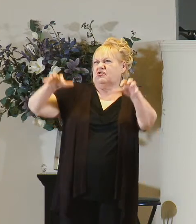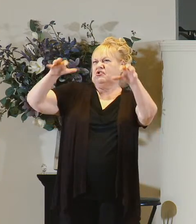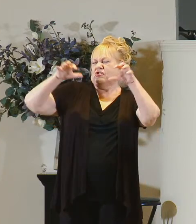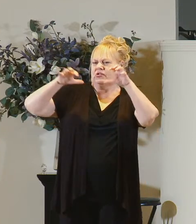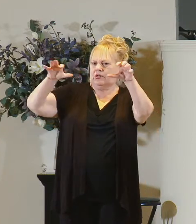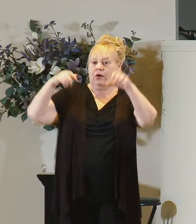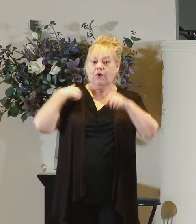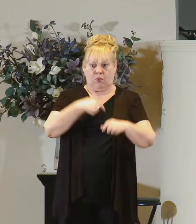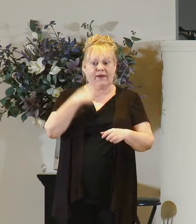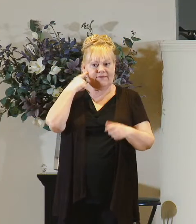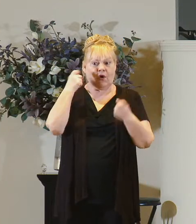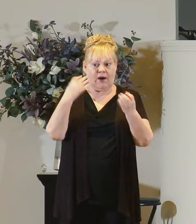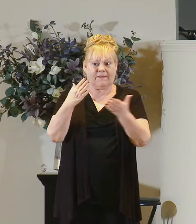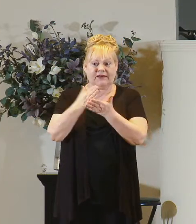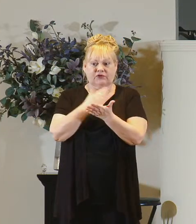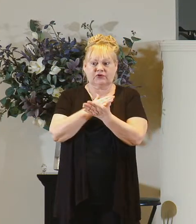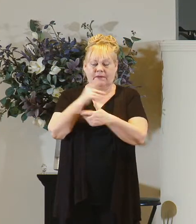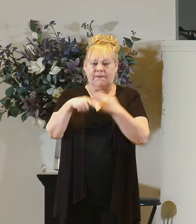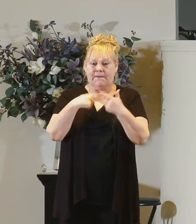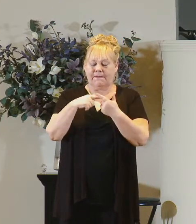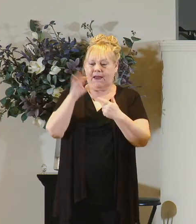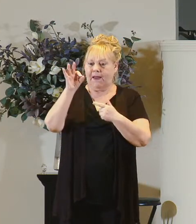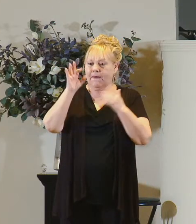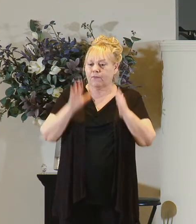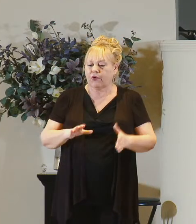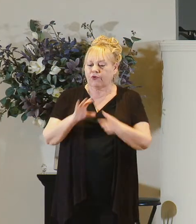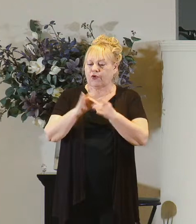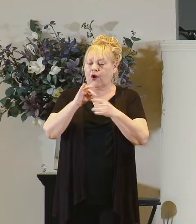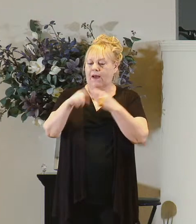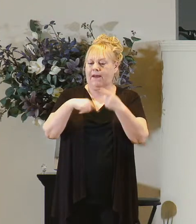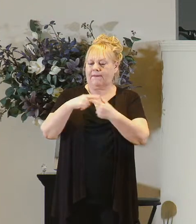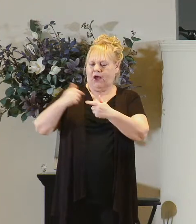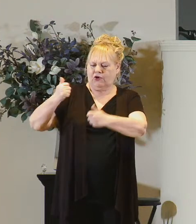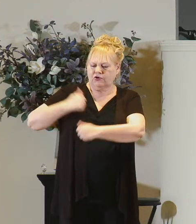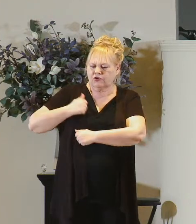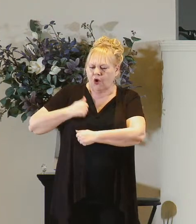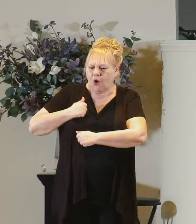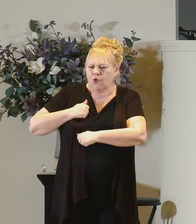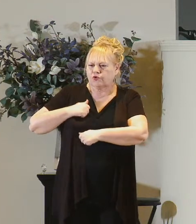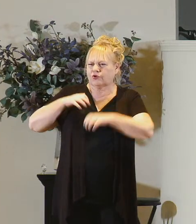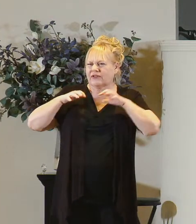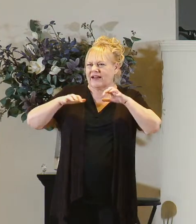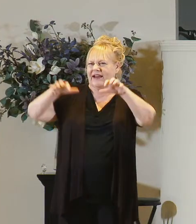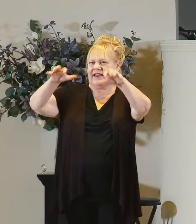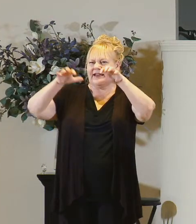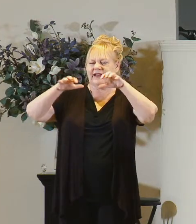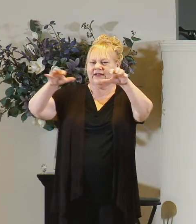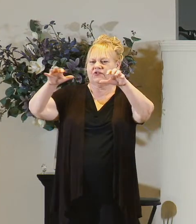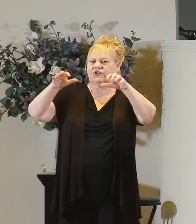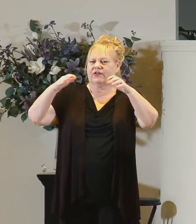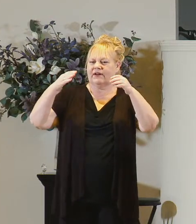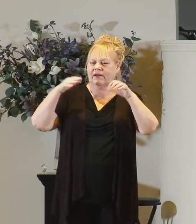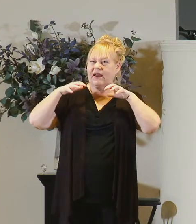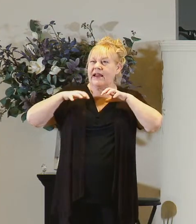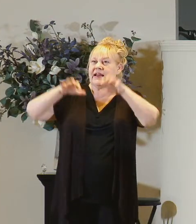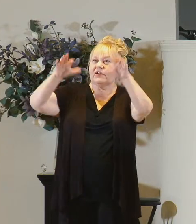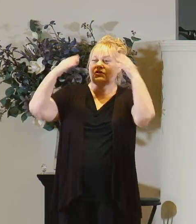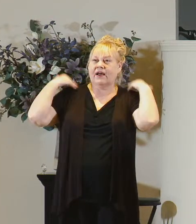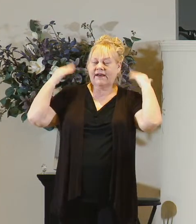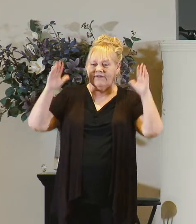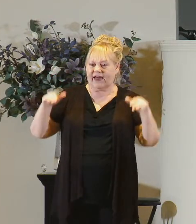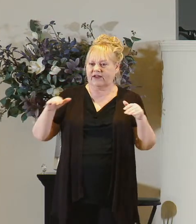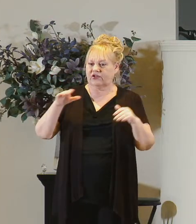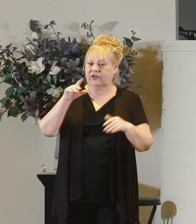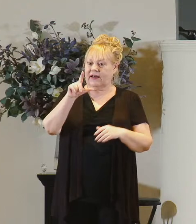preachers talking about legions legions of soldiers legions of angels legion is a military term that means six